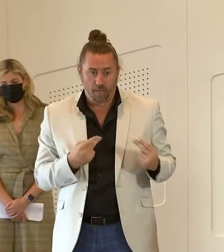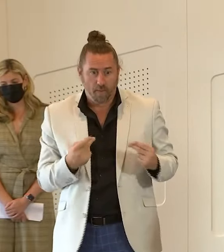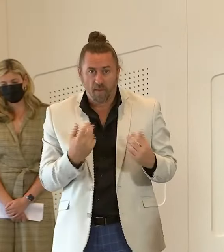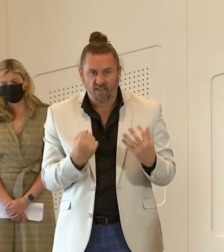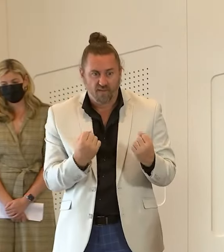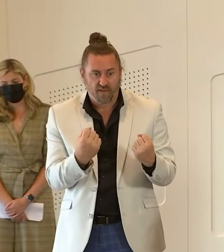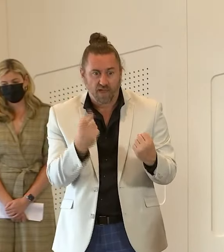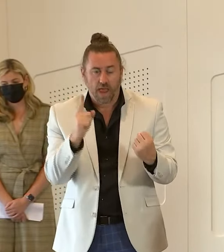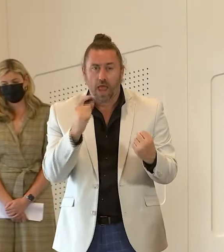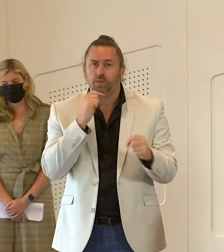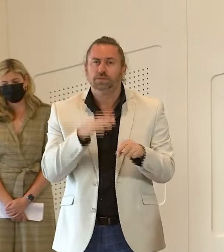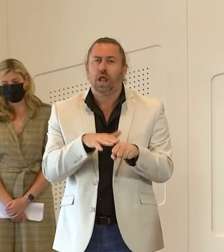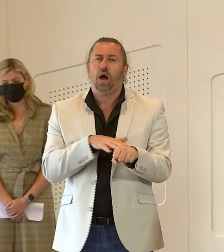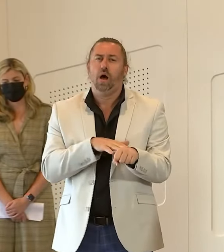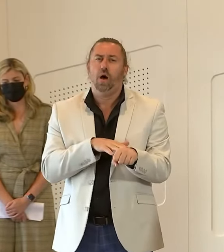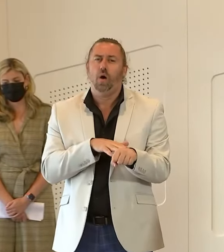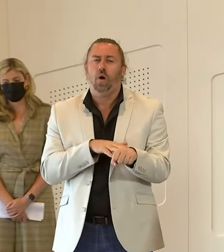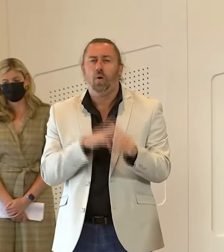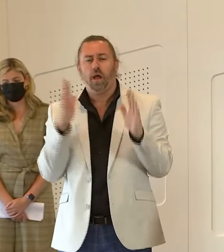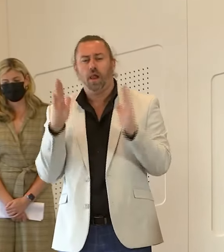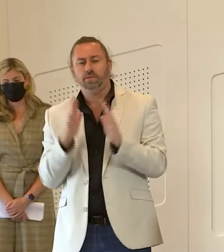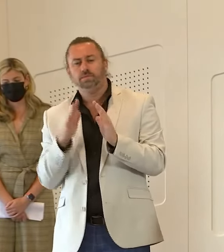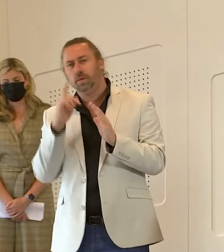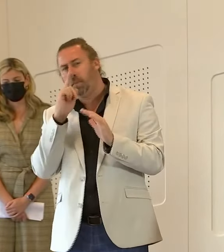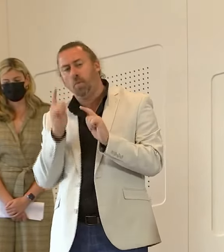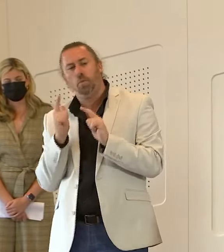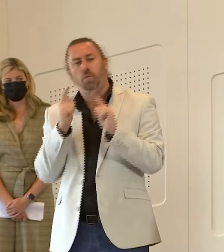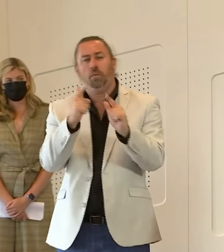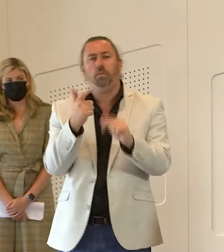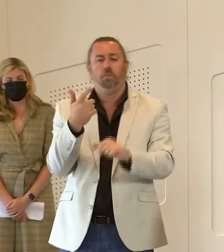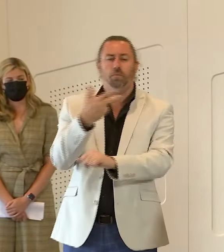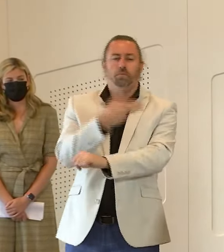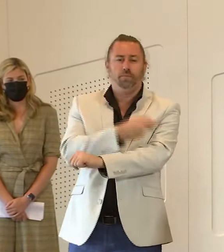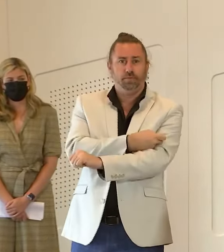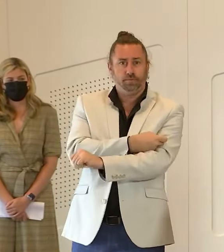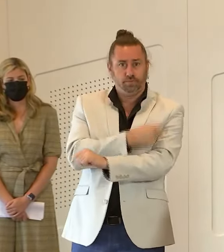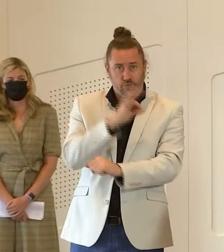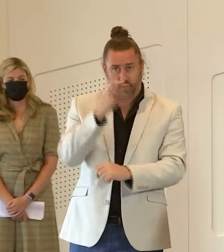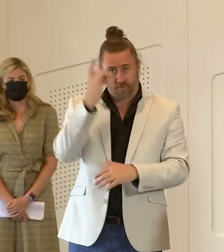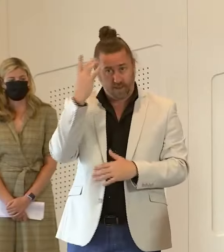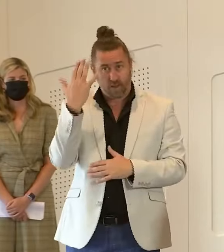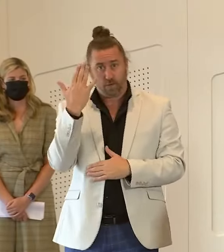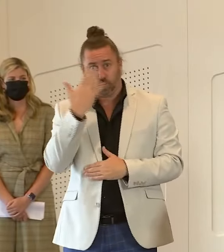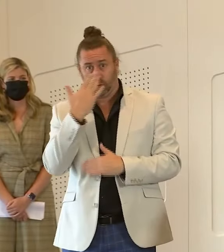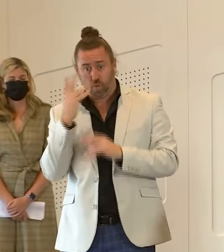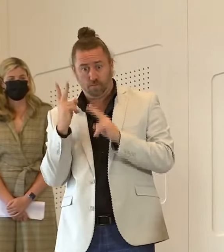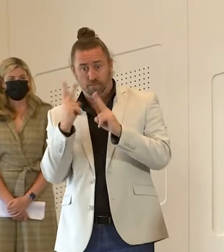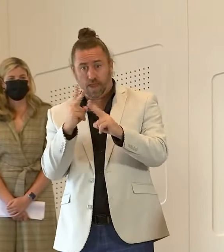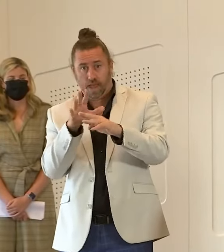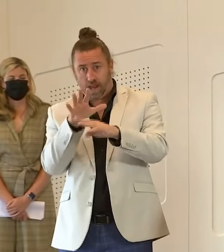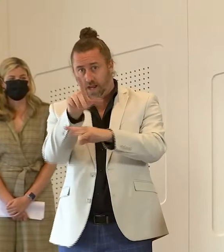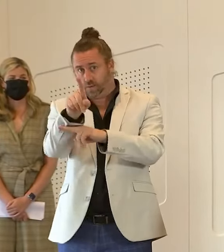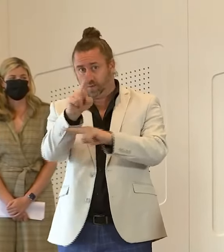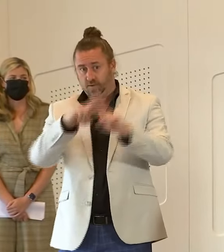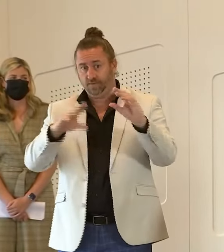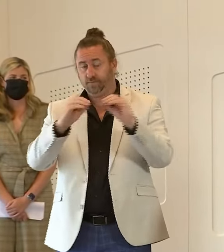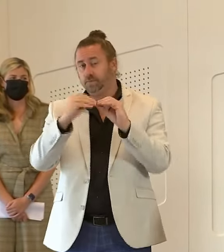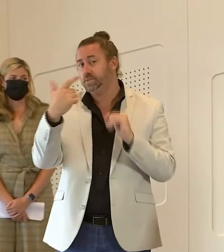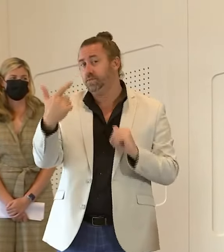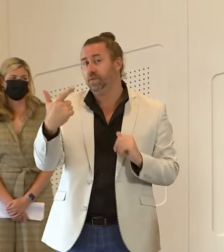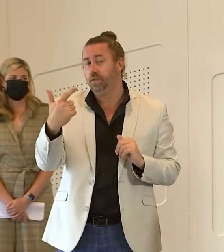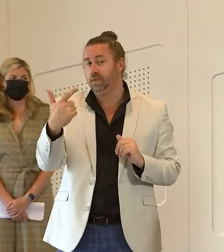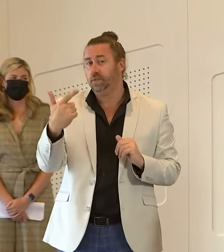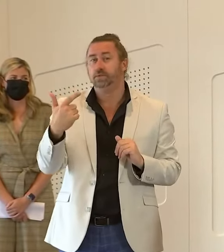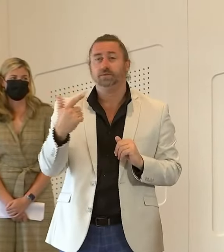to take the opportunity of this next week before school goes back to go to one of the many many